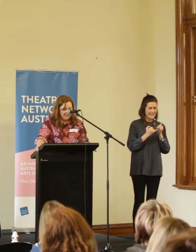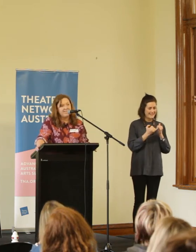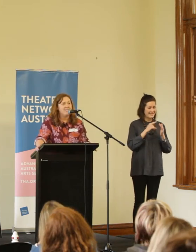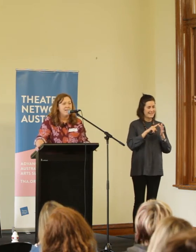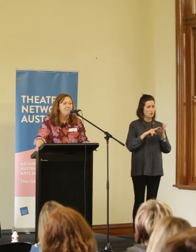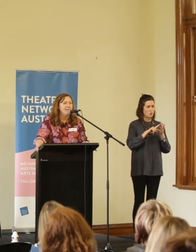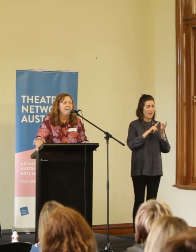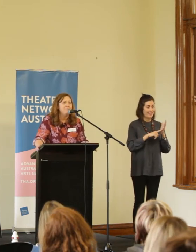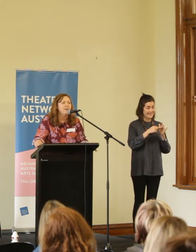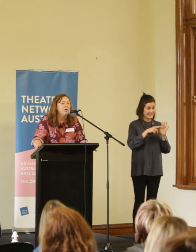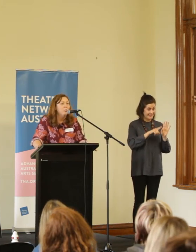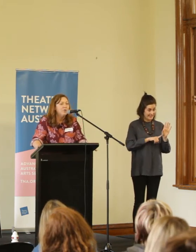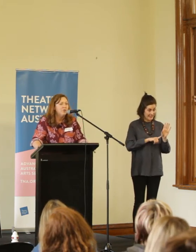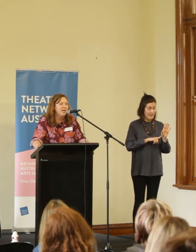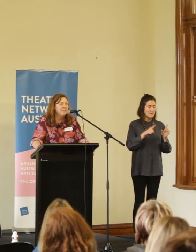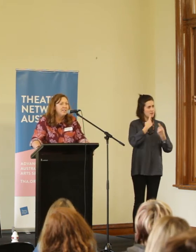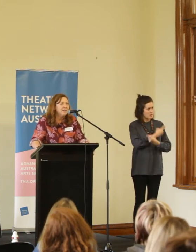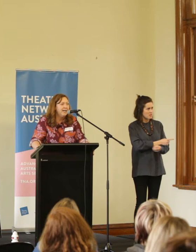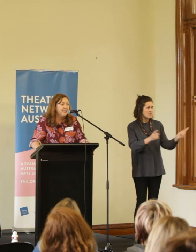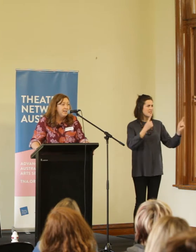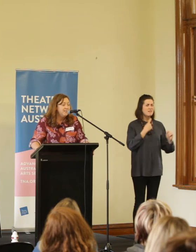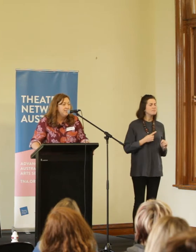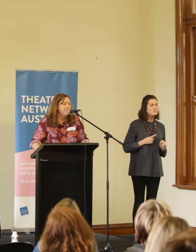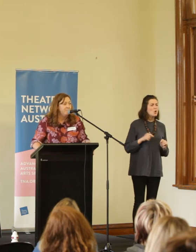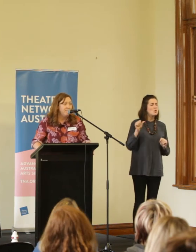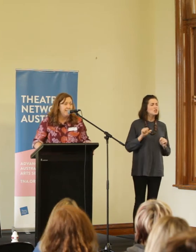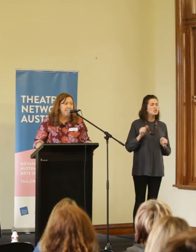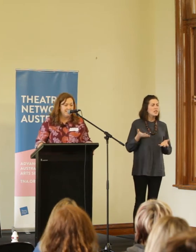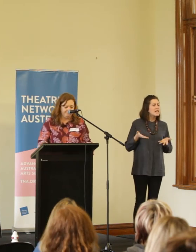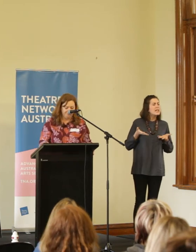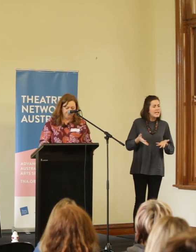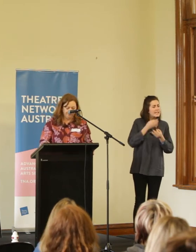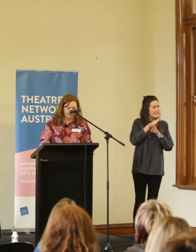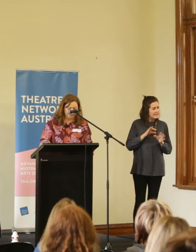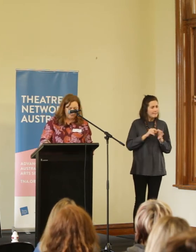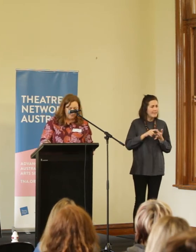publicly stated he believed we should just let kids be kids.